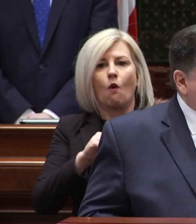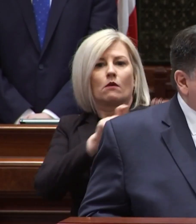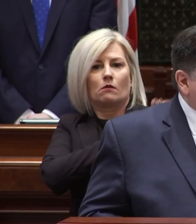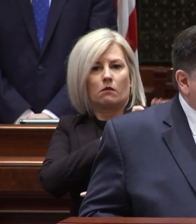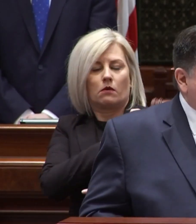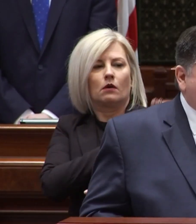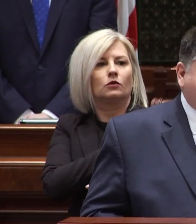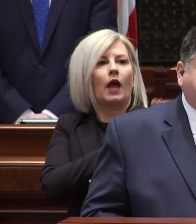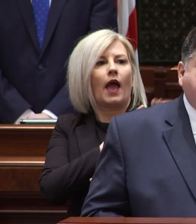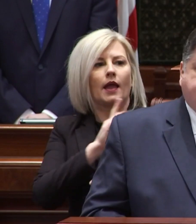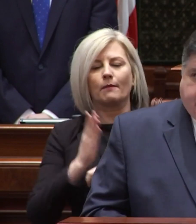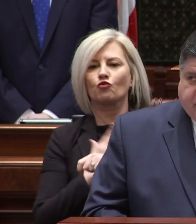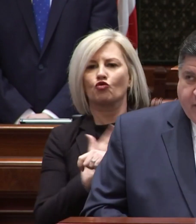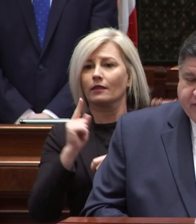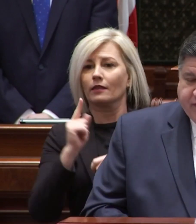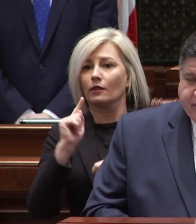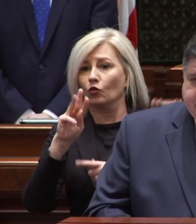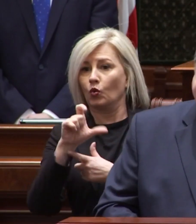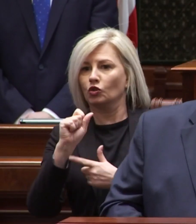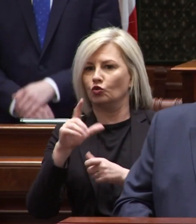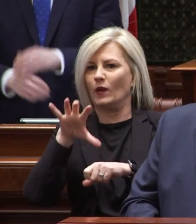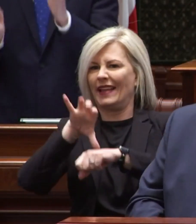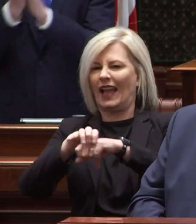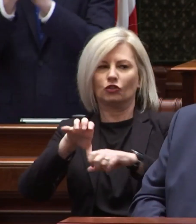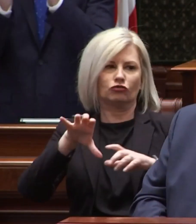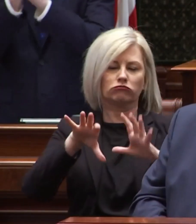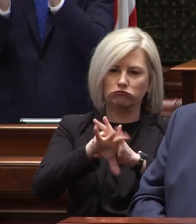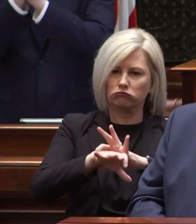upgrading the tools to catch perpetrators